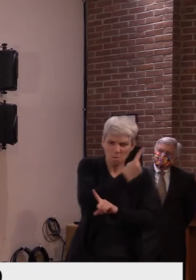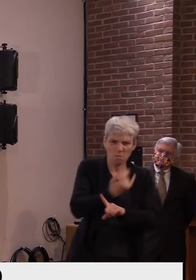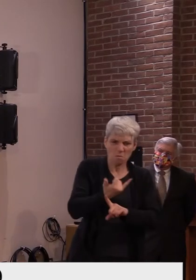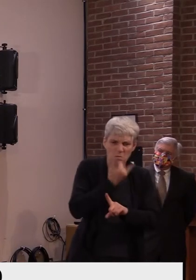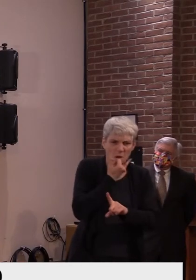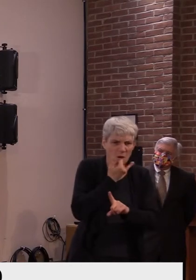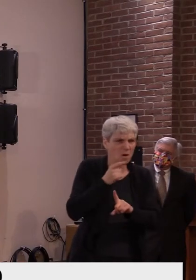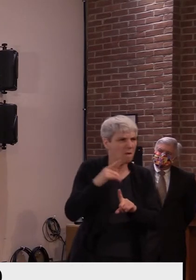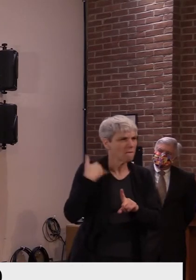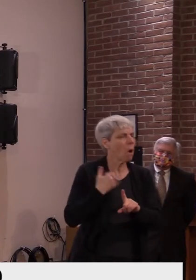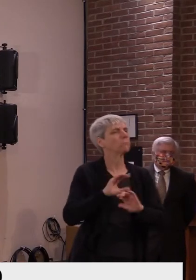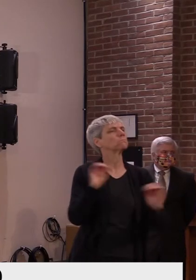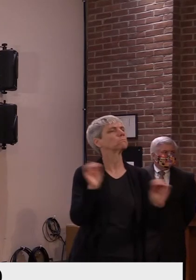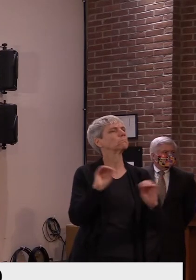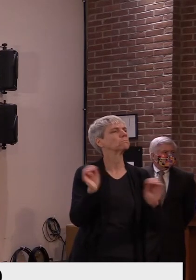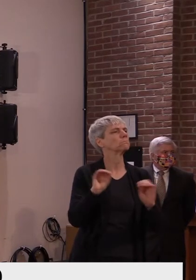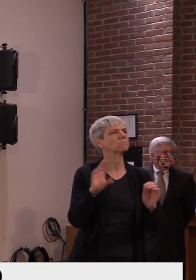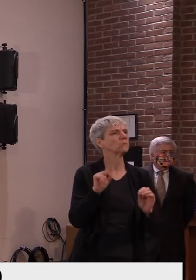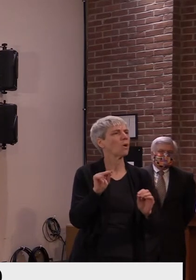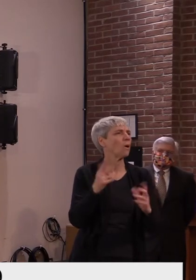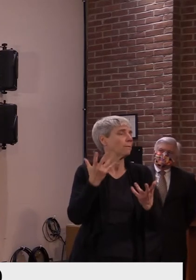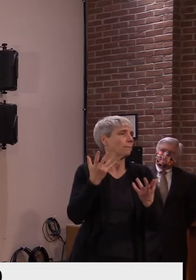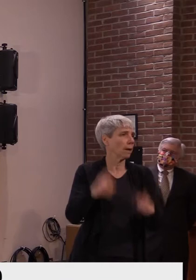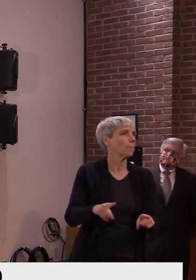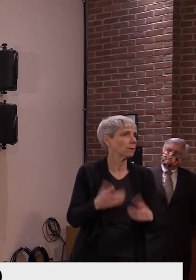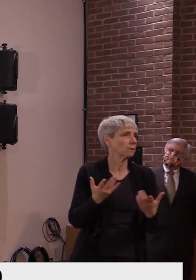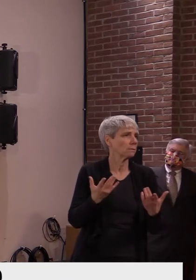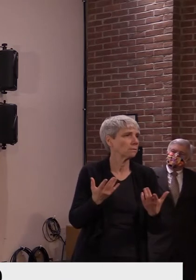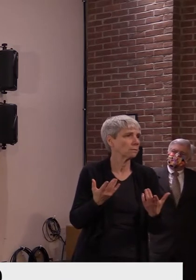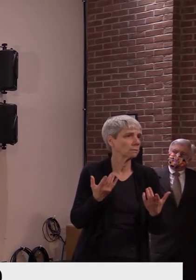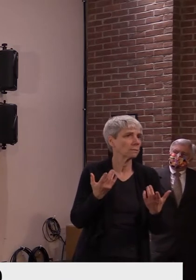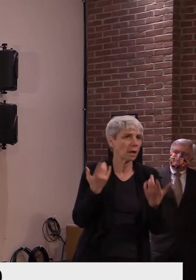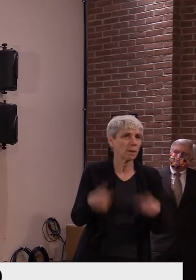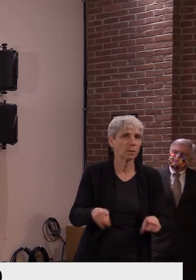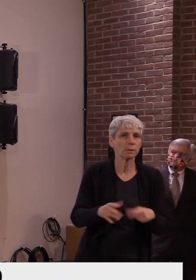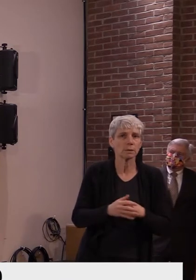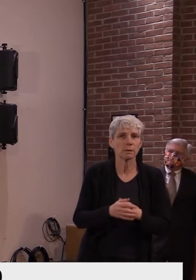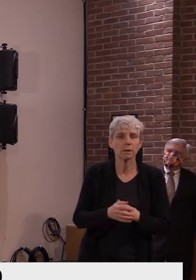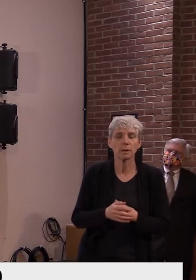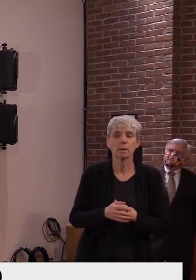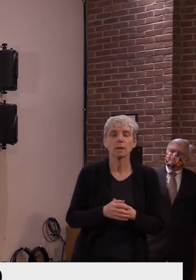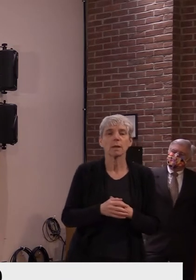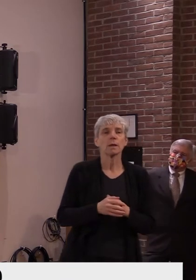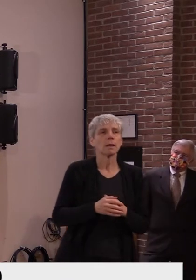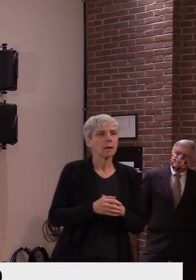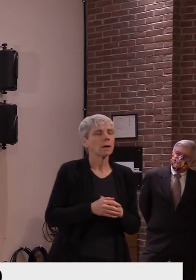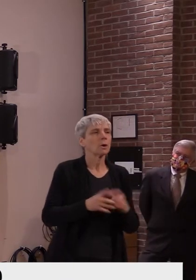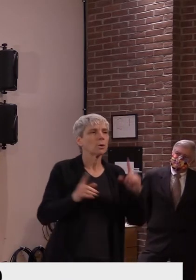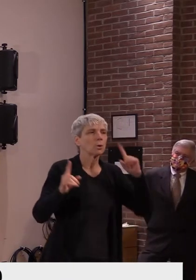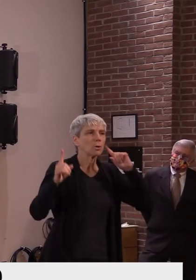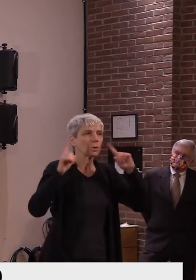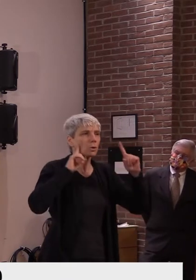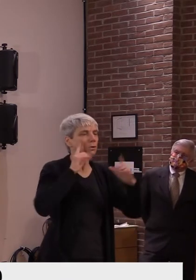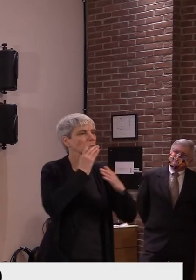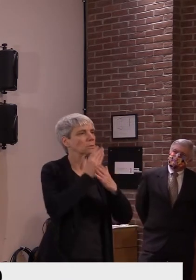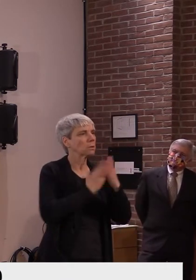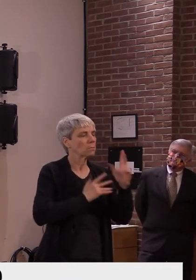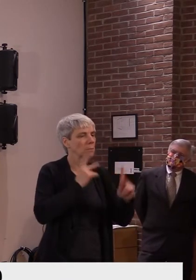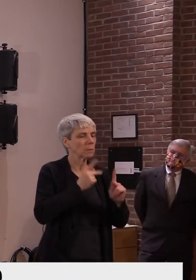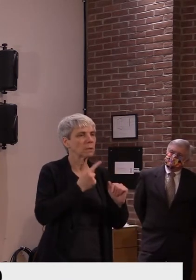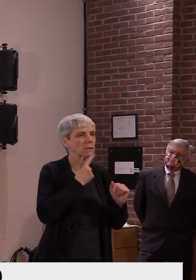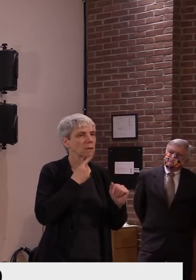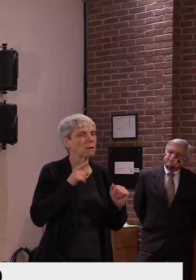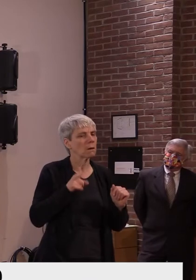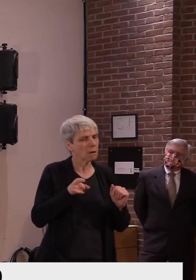offense that occurred, if you will. Um, there have been concerns raised about, uh, if, if students that are